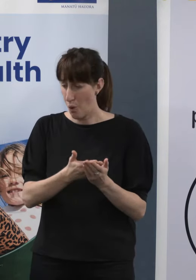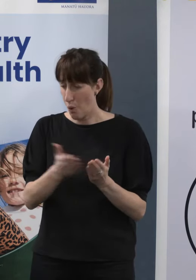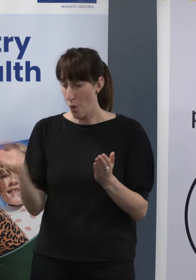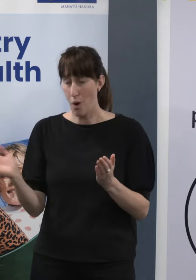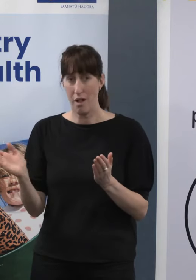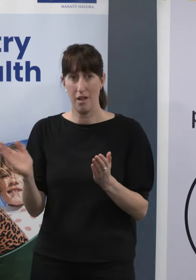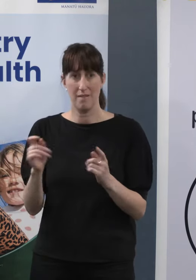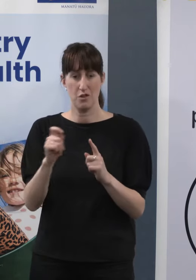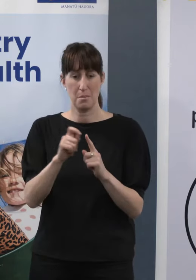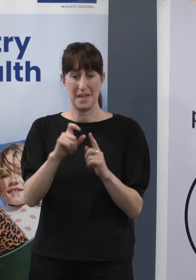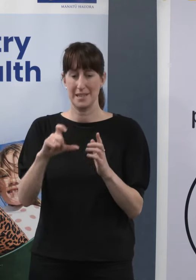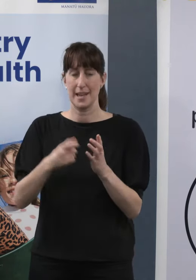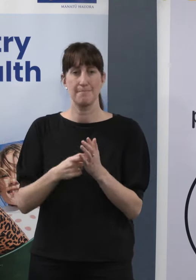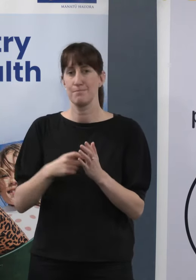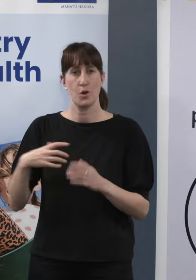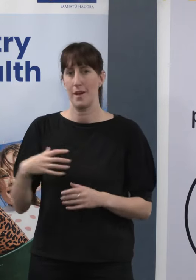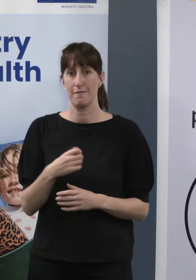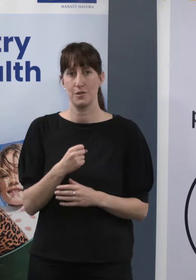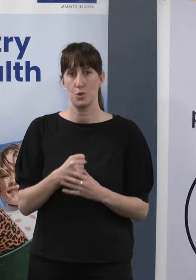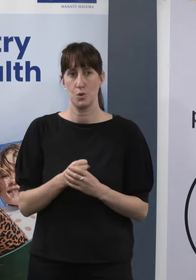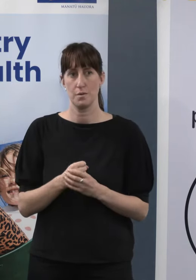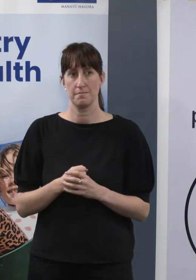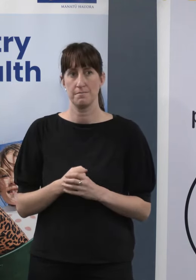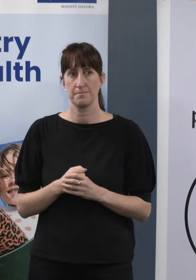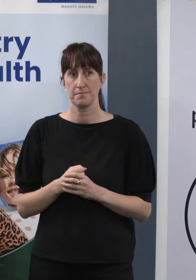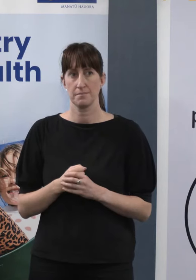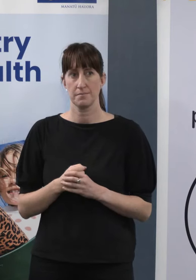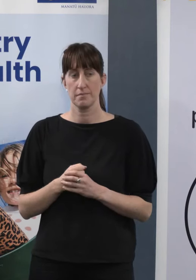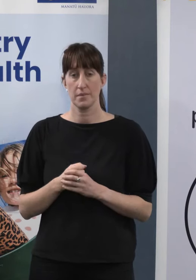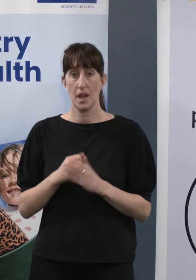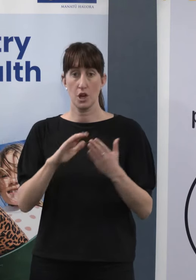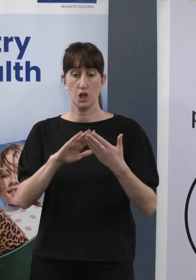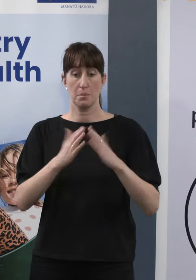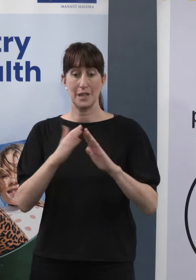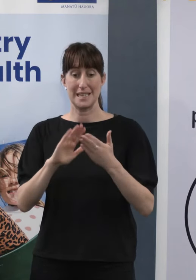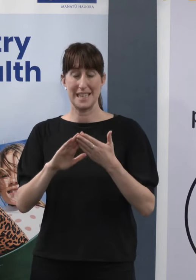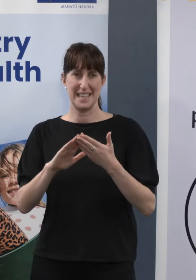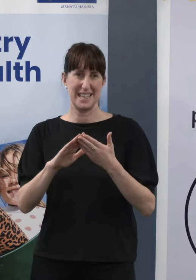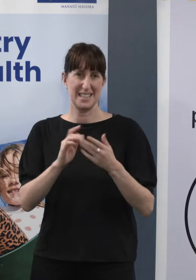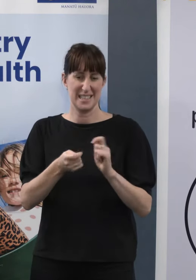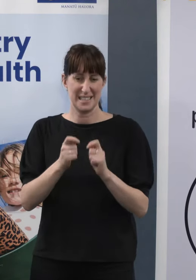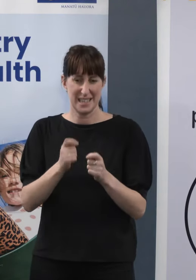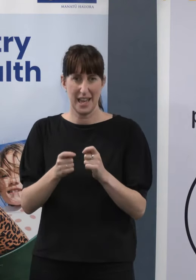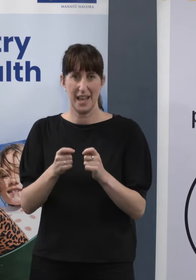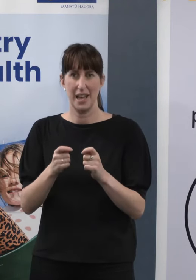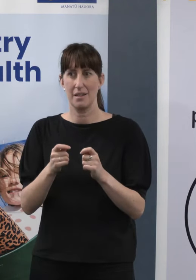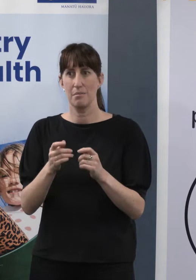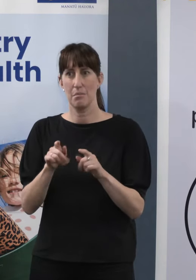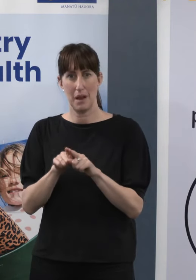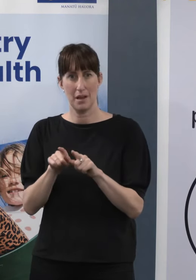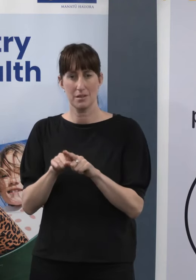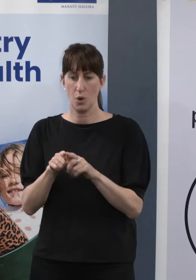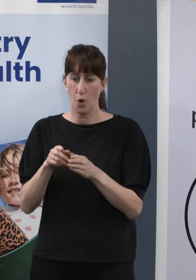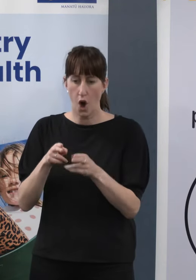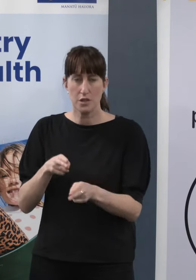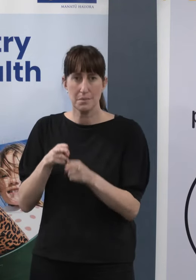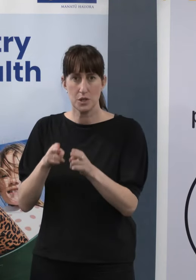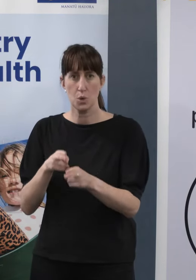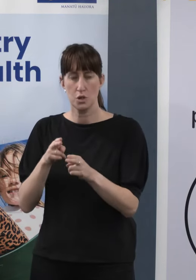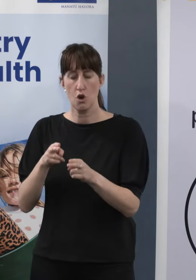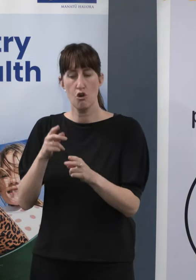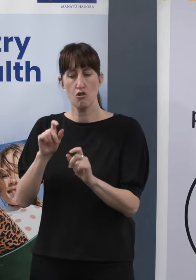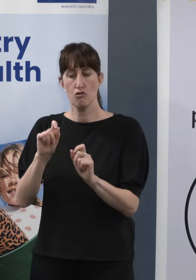what the risk is. And, of course, we've already identified in the community testing through the hospitals that there are cases of the